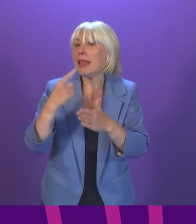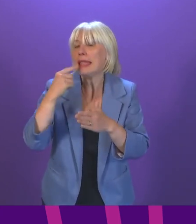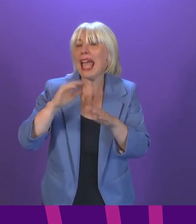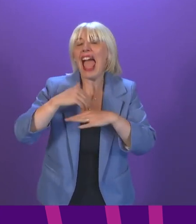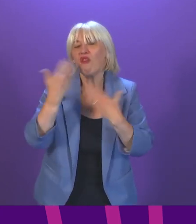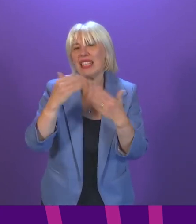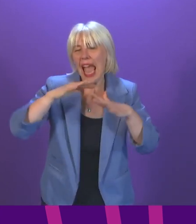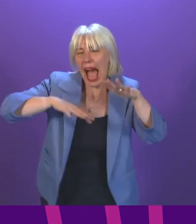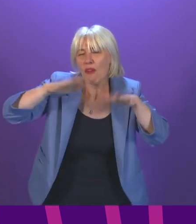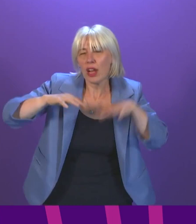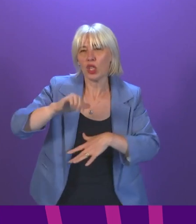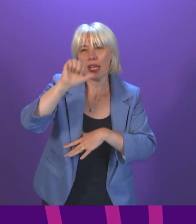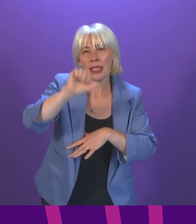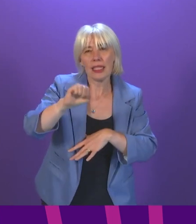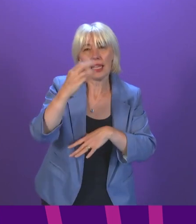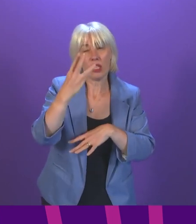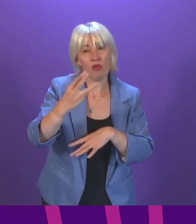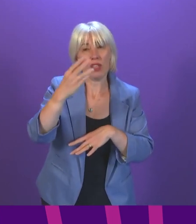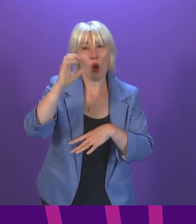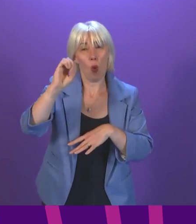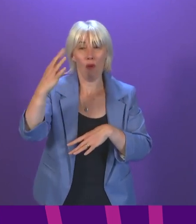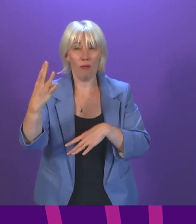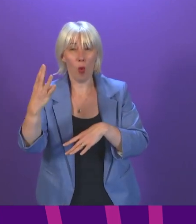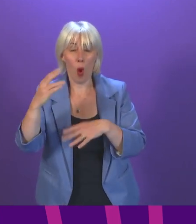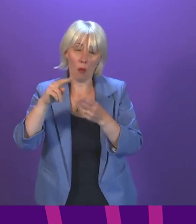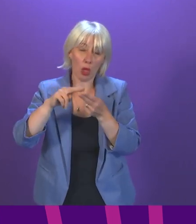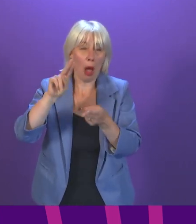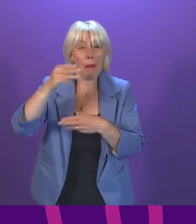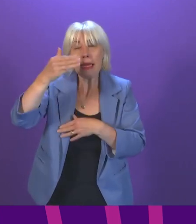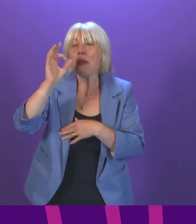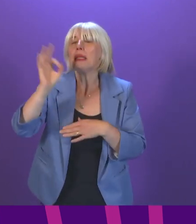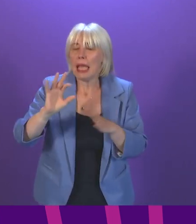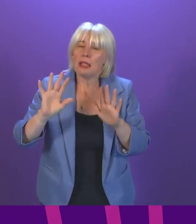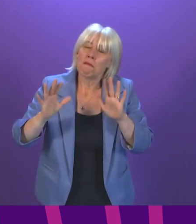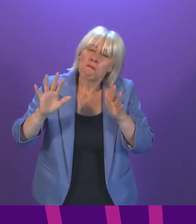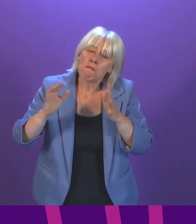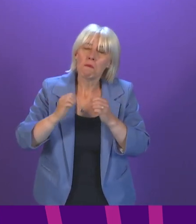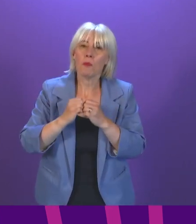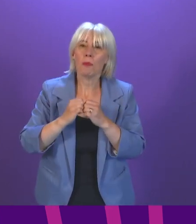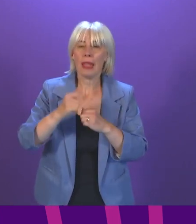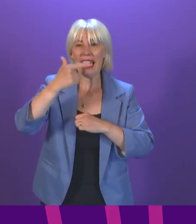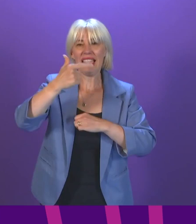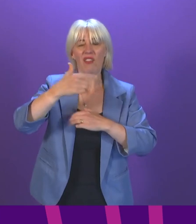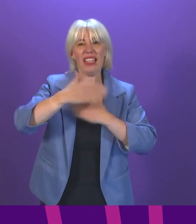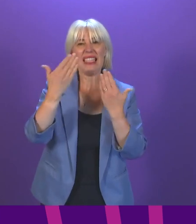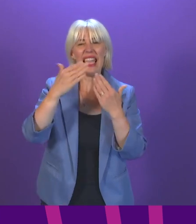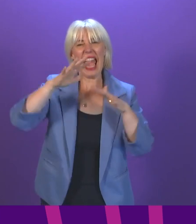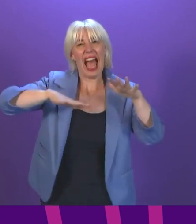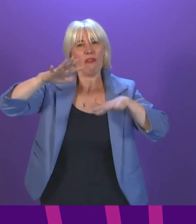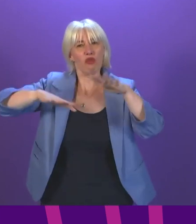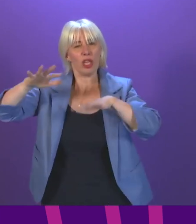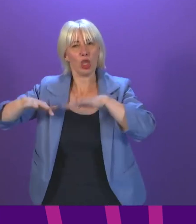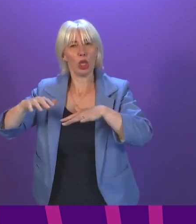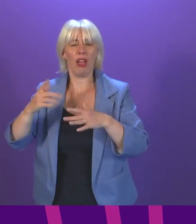average of 6,304, an increase of 9%. The seven-day average test positivity by